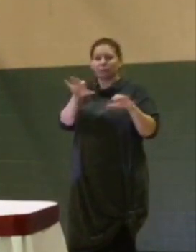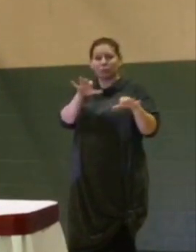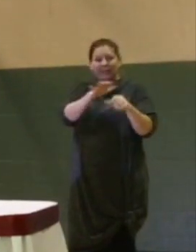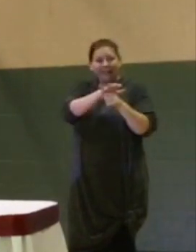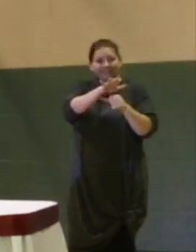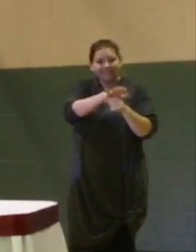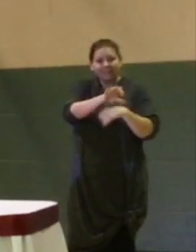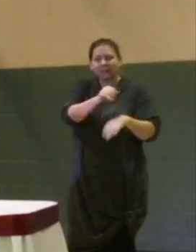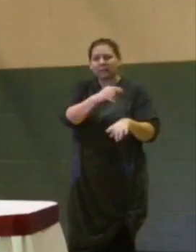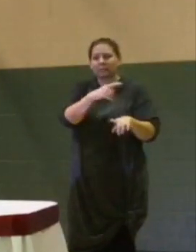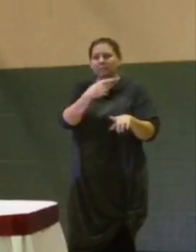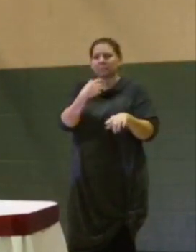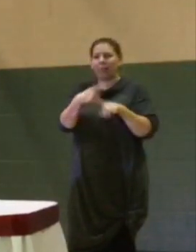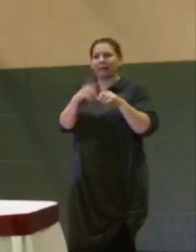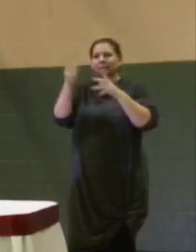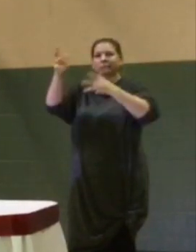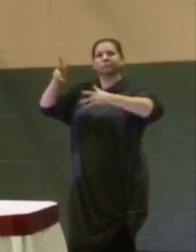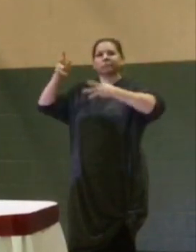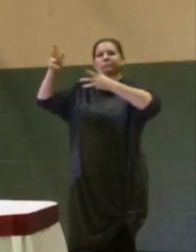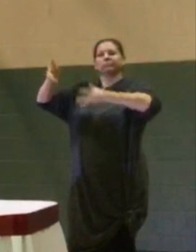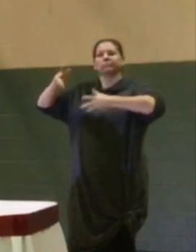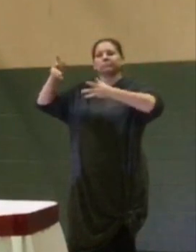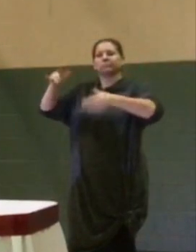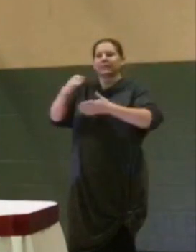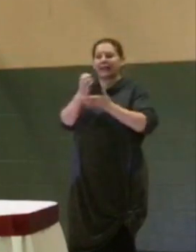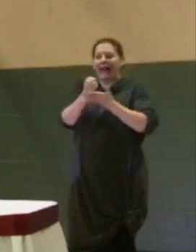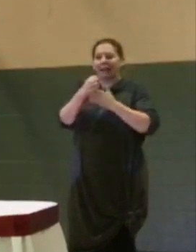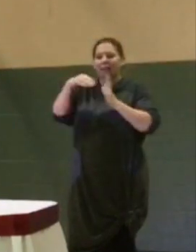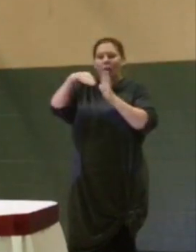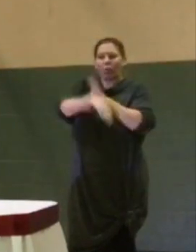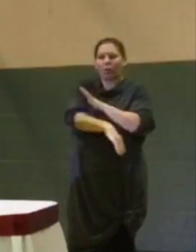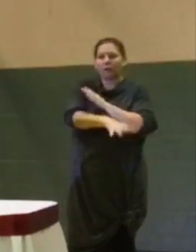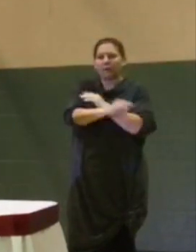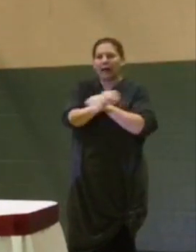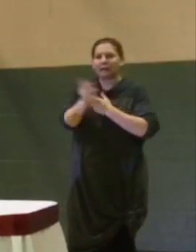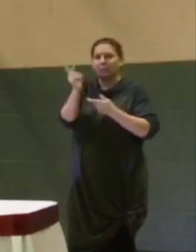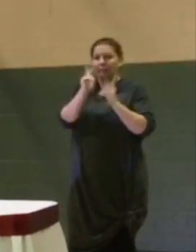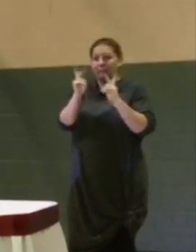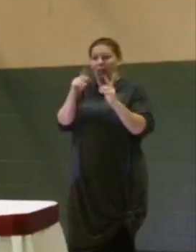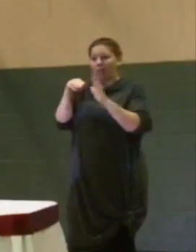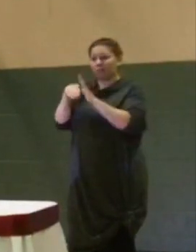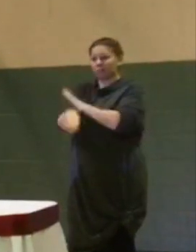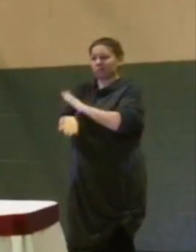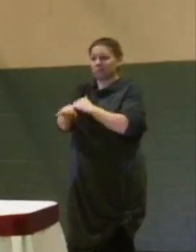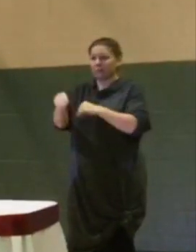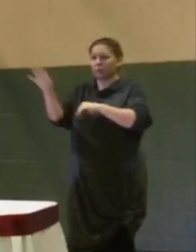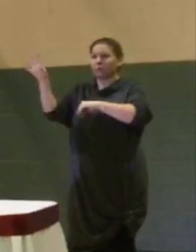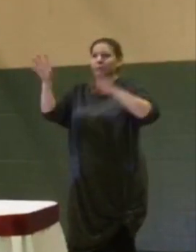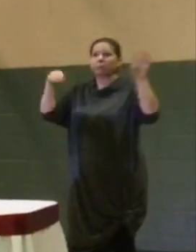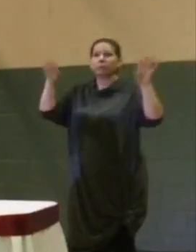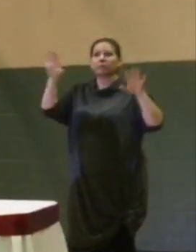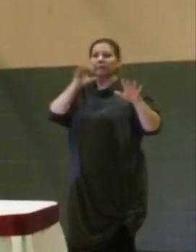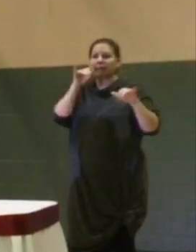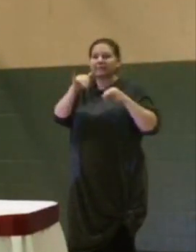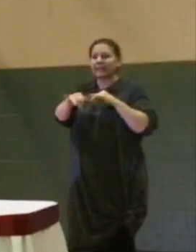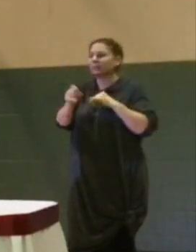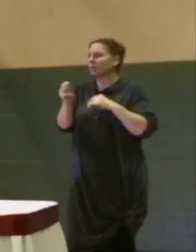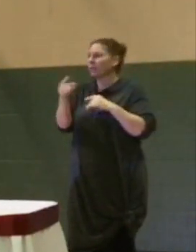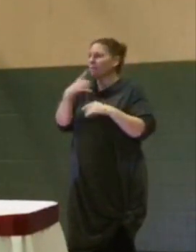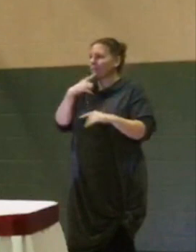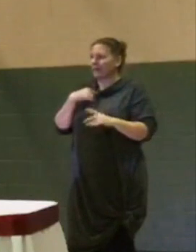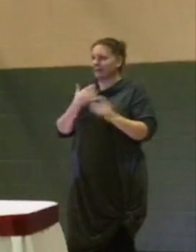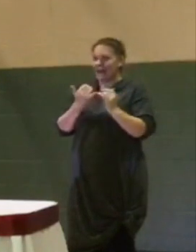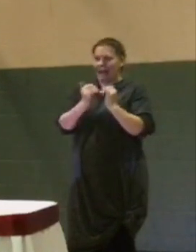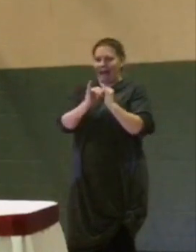abandoned industries, a declining economic base and a declining population. Tell us what can be